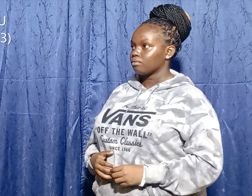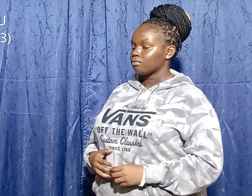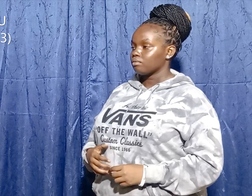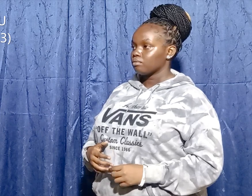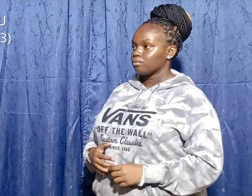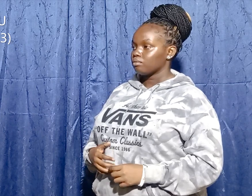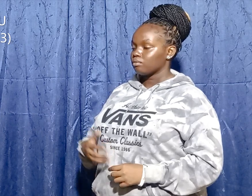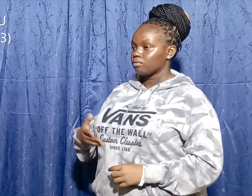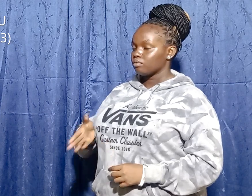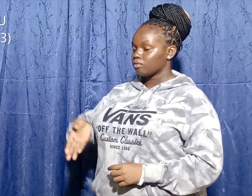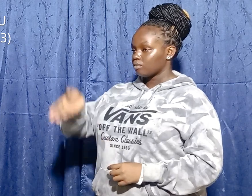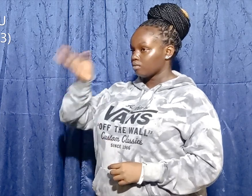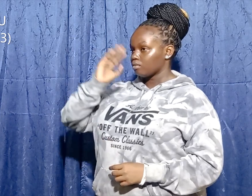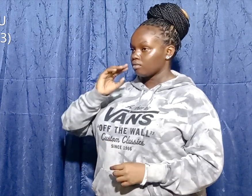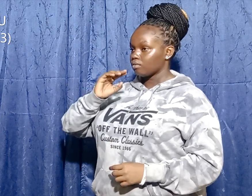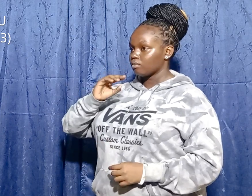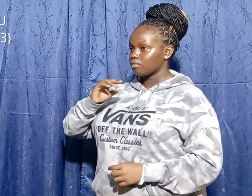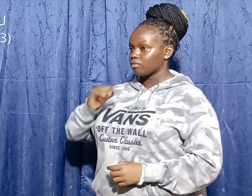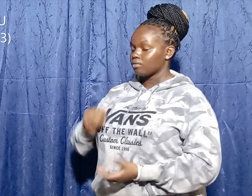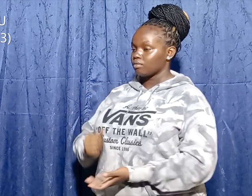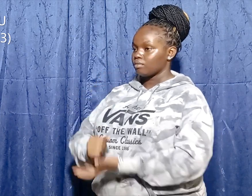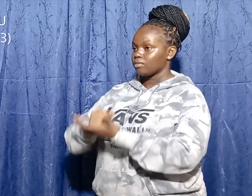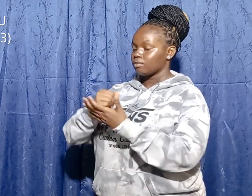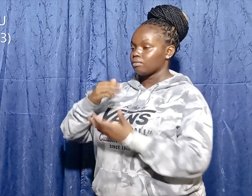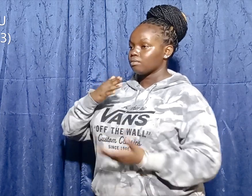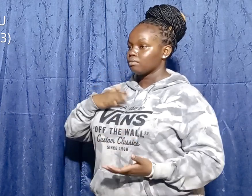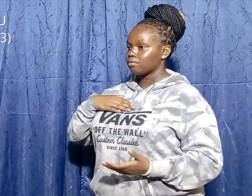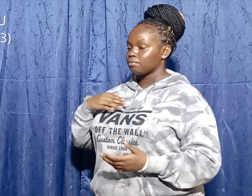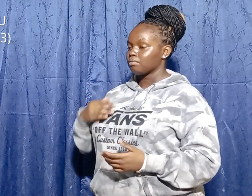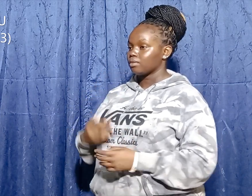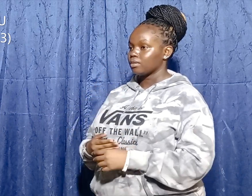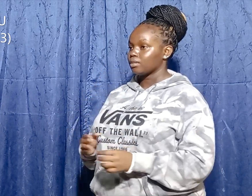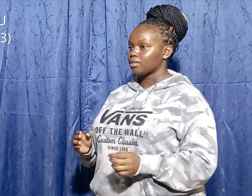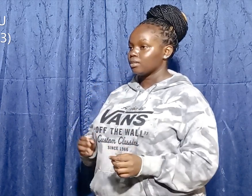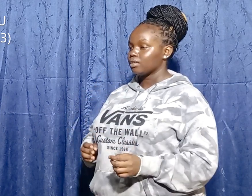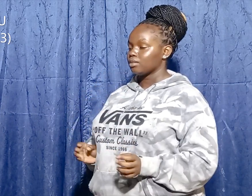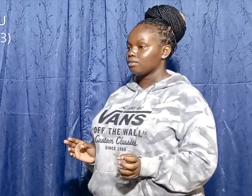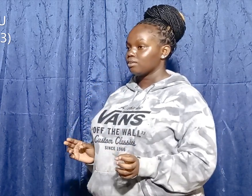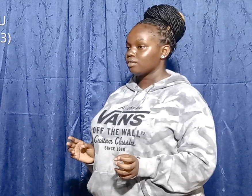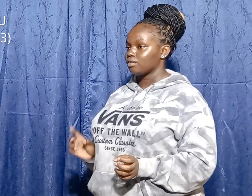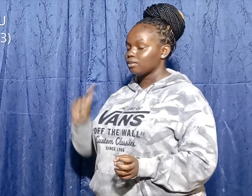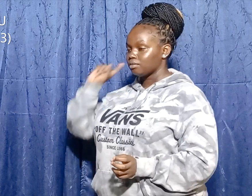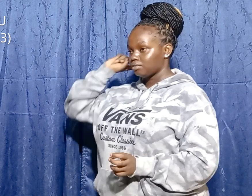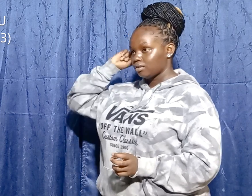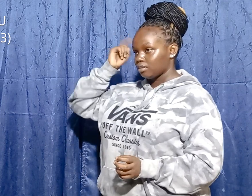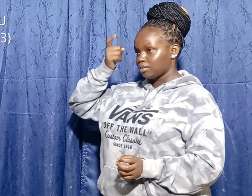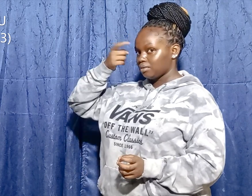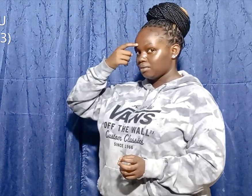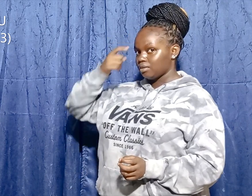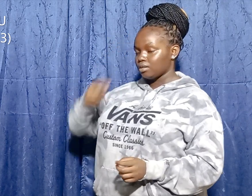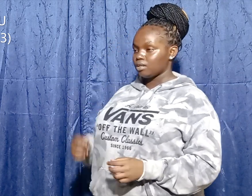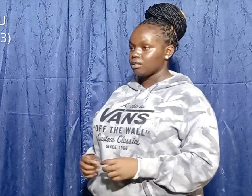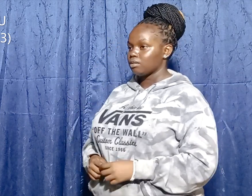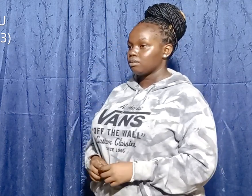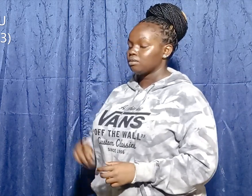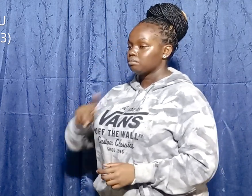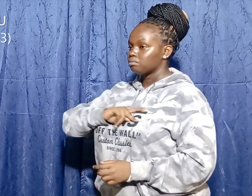same with Goliath. God will help me. God destroy Goliath. King Saul answered,